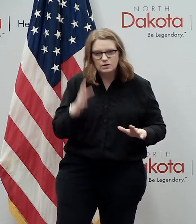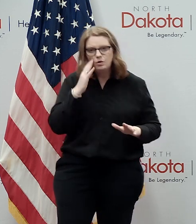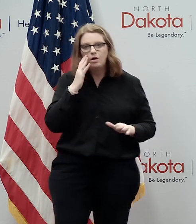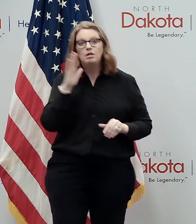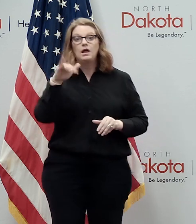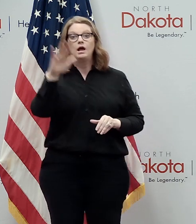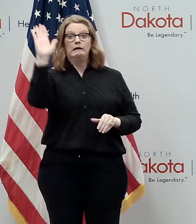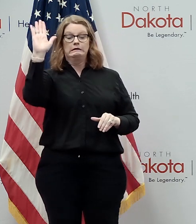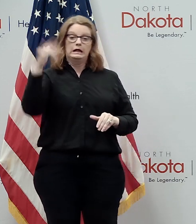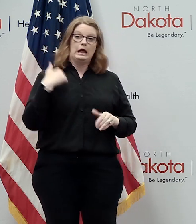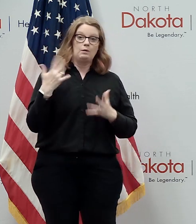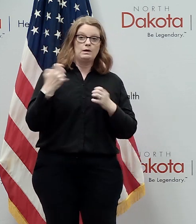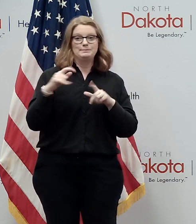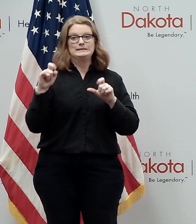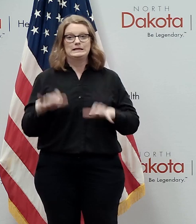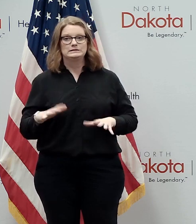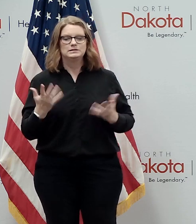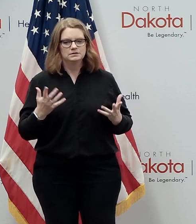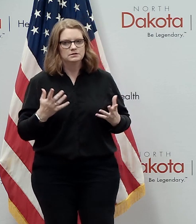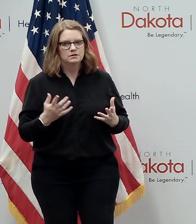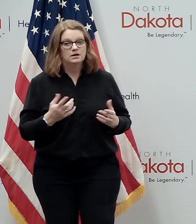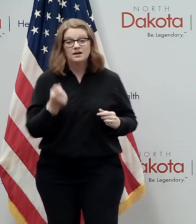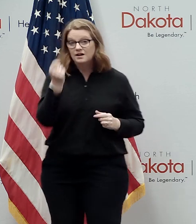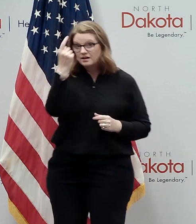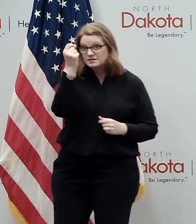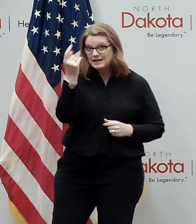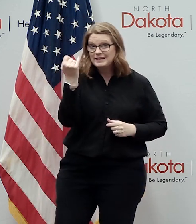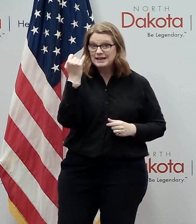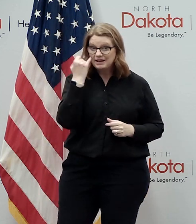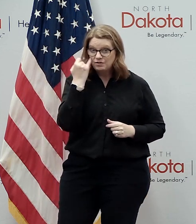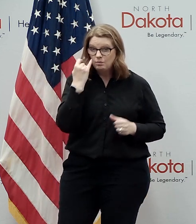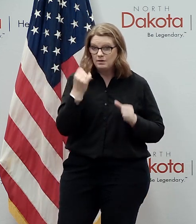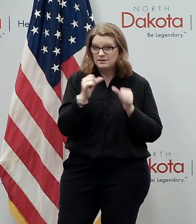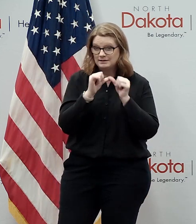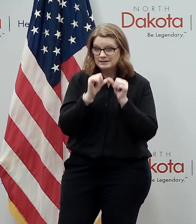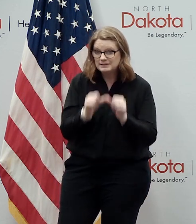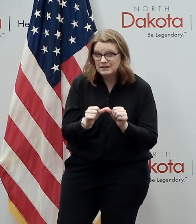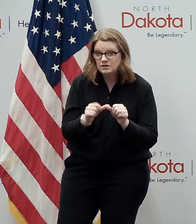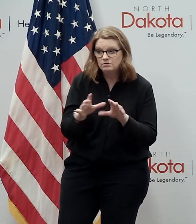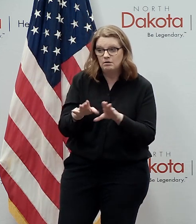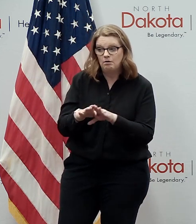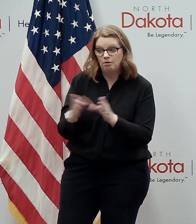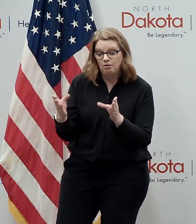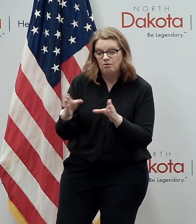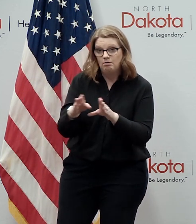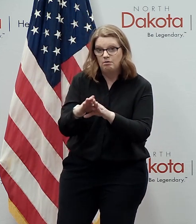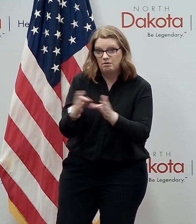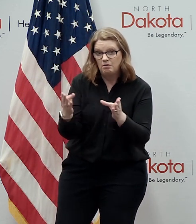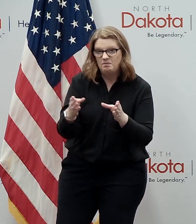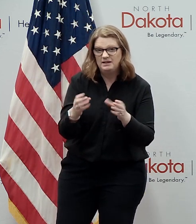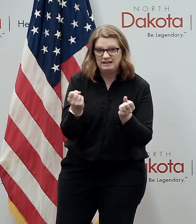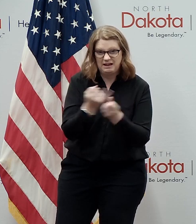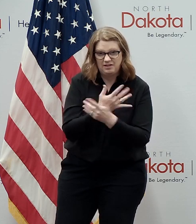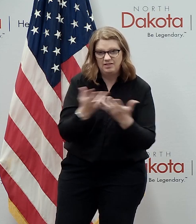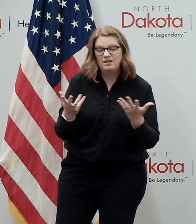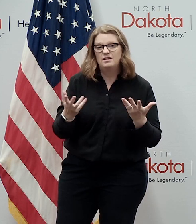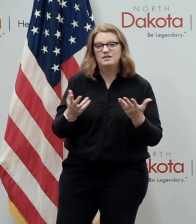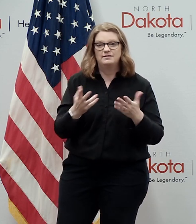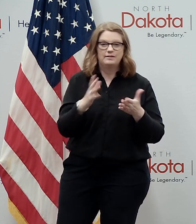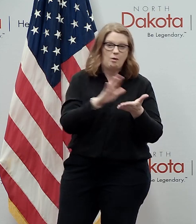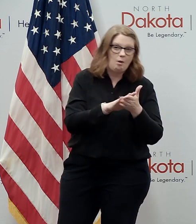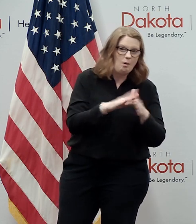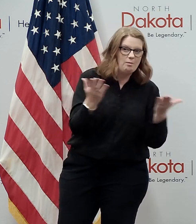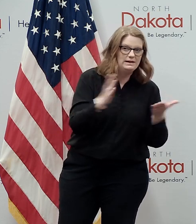get tested for us to keep doing the things that we want to do in terms of rebuilding and reopening the economy reopening schools and